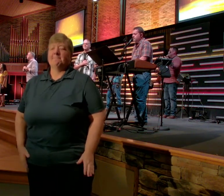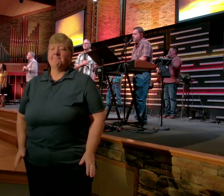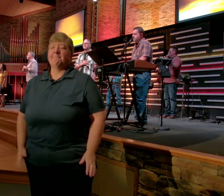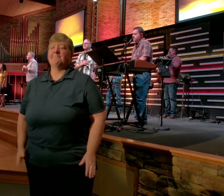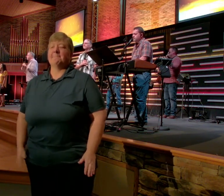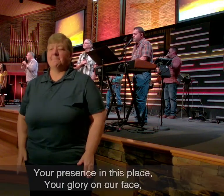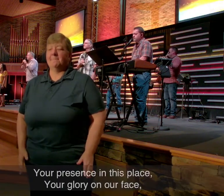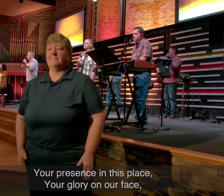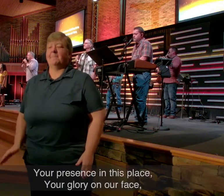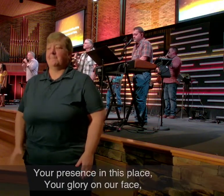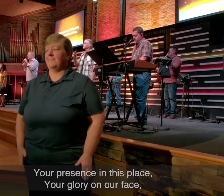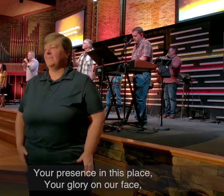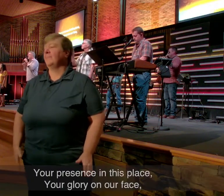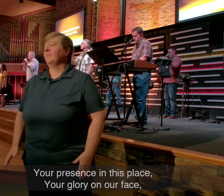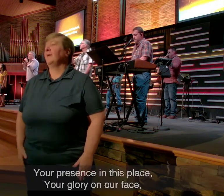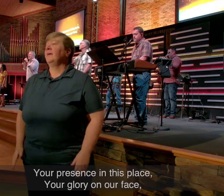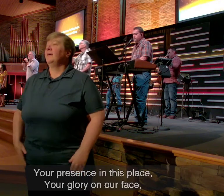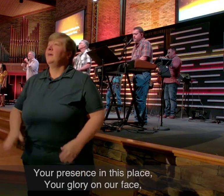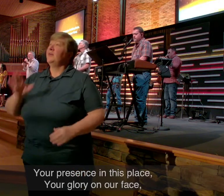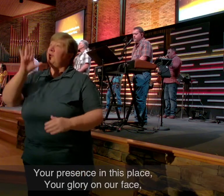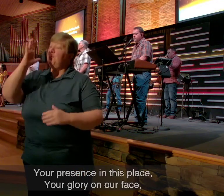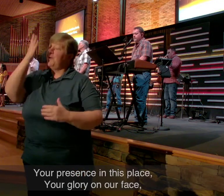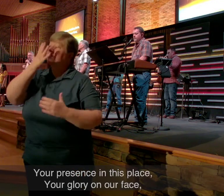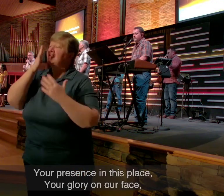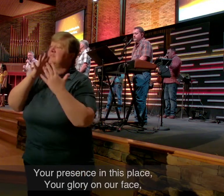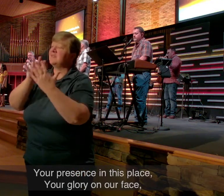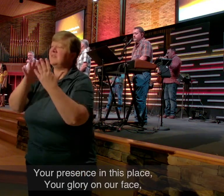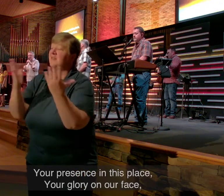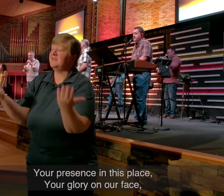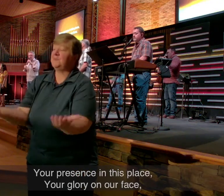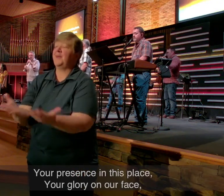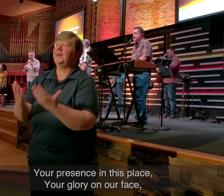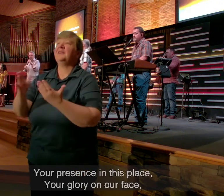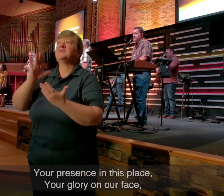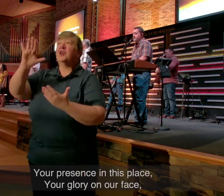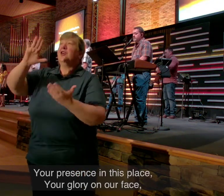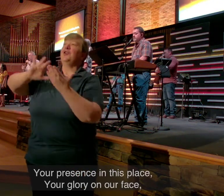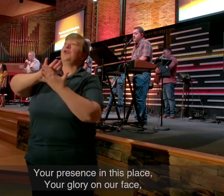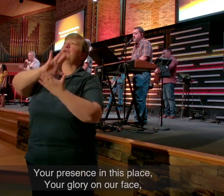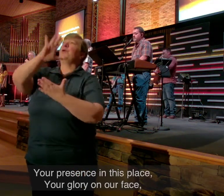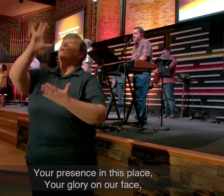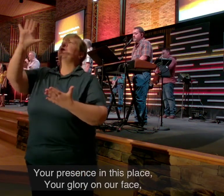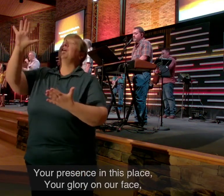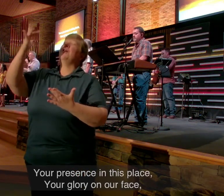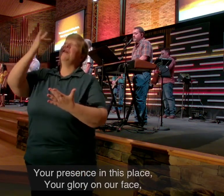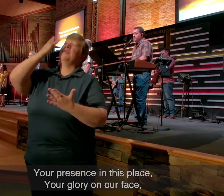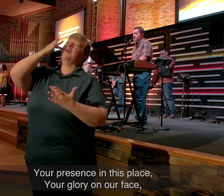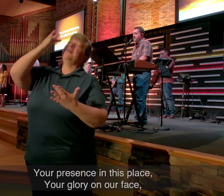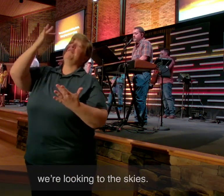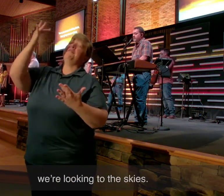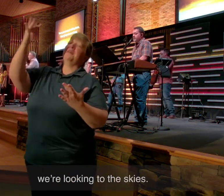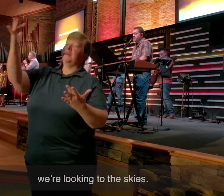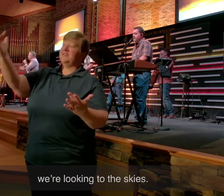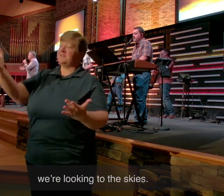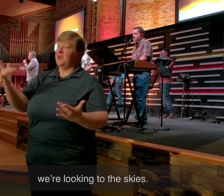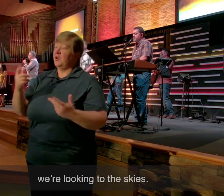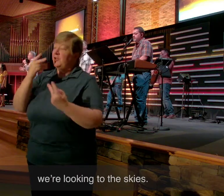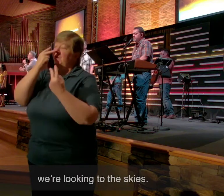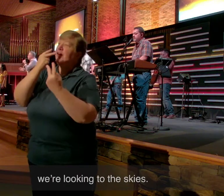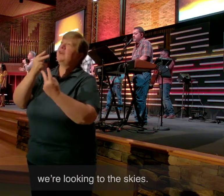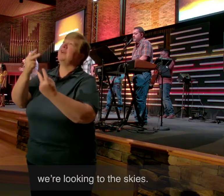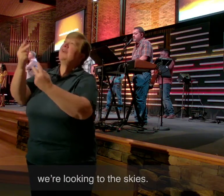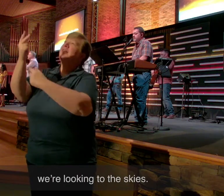We worship a living God. Your presence in this place. Your glory on our face. We're